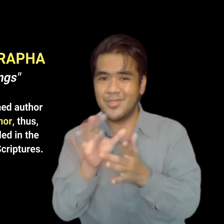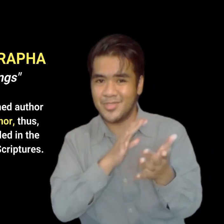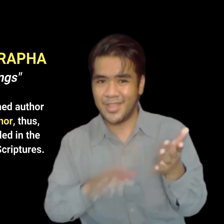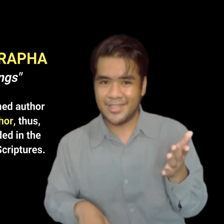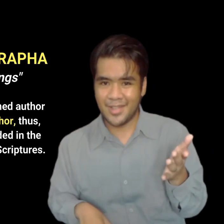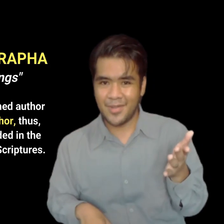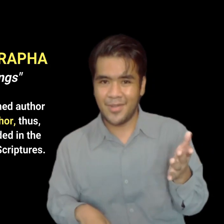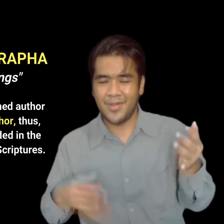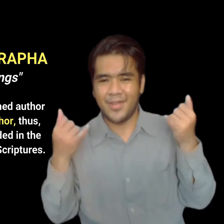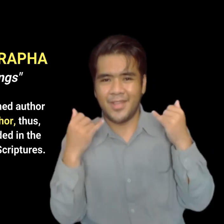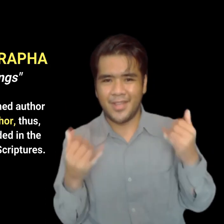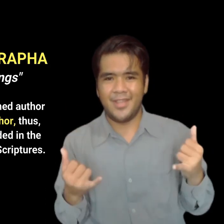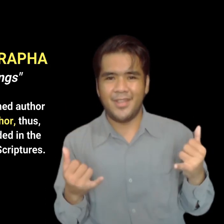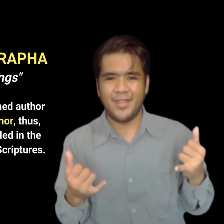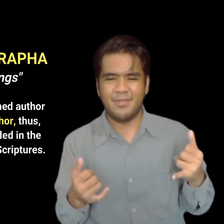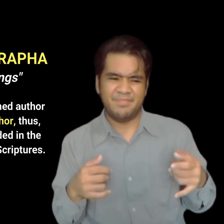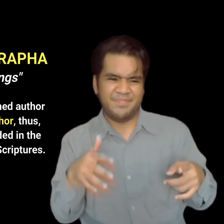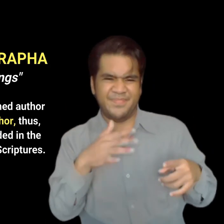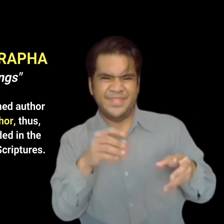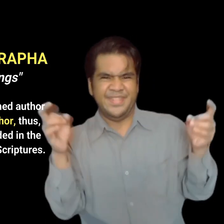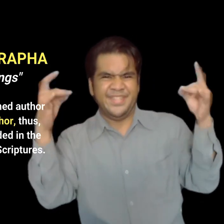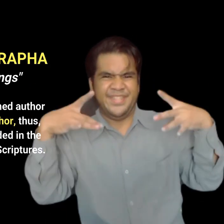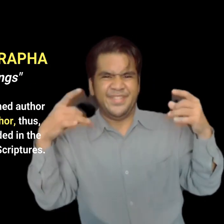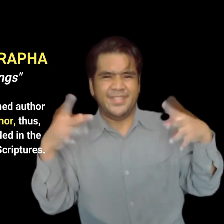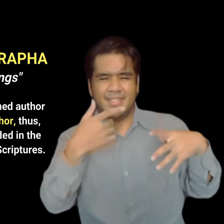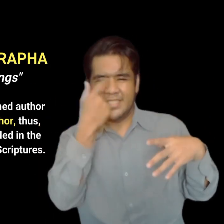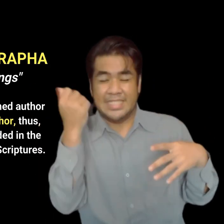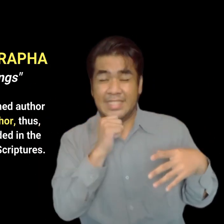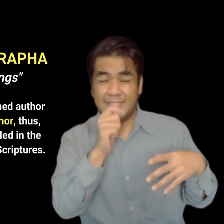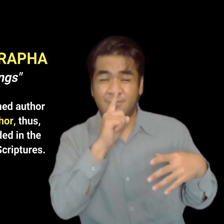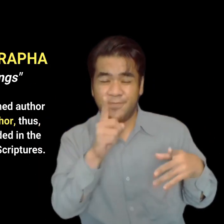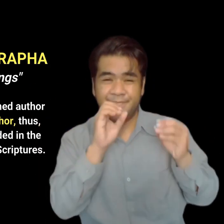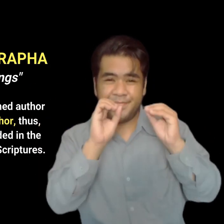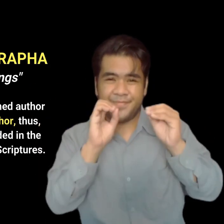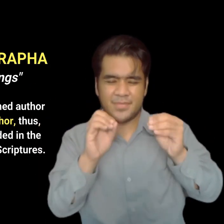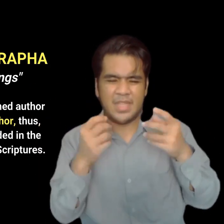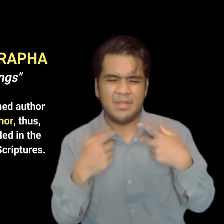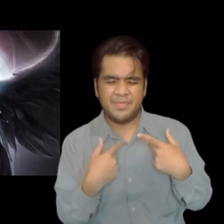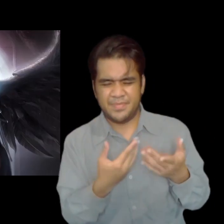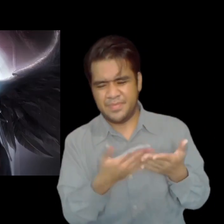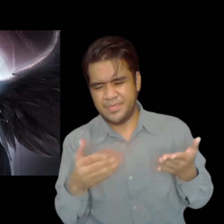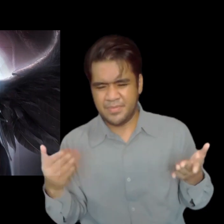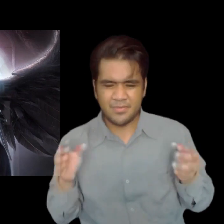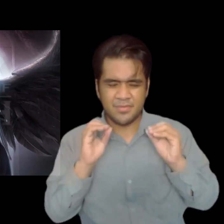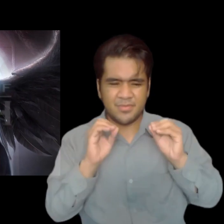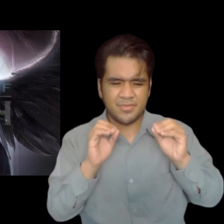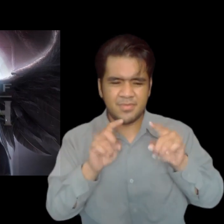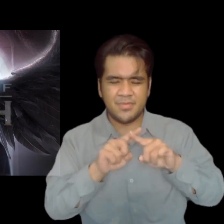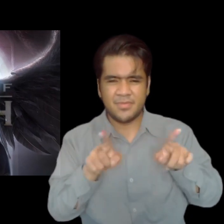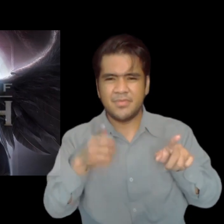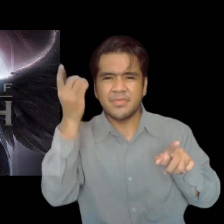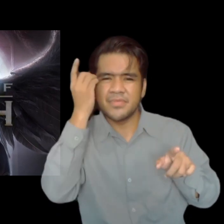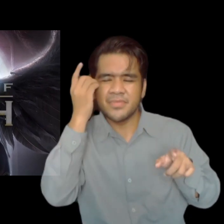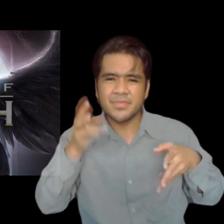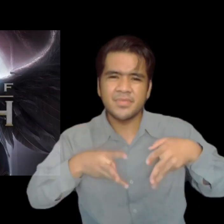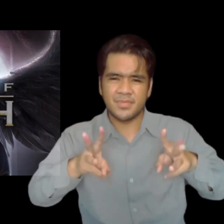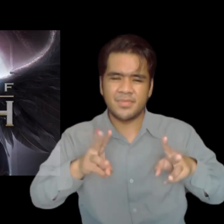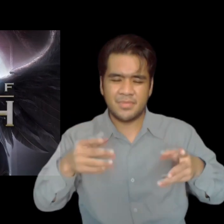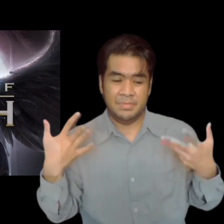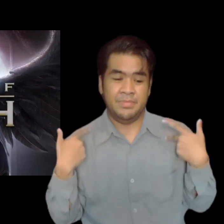Pseudepigrapha are the books that attempt to imitate scripture, but were written under false names. The Book of Enoch is all about rebellious angels called,